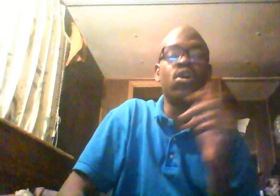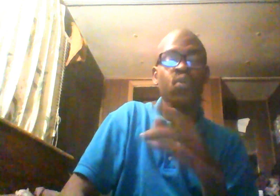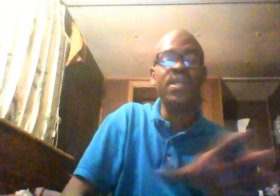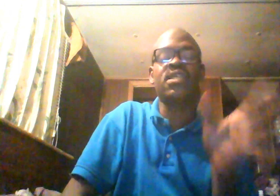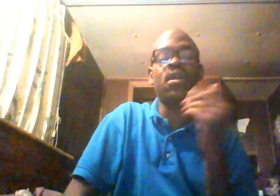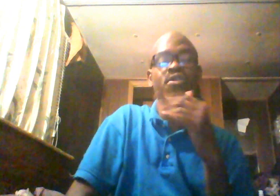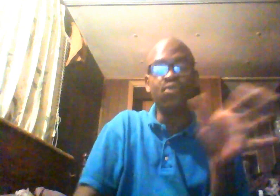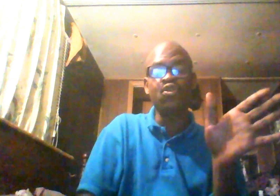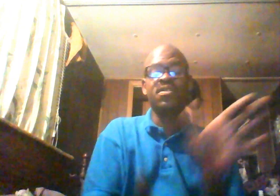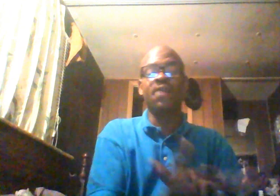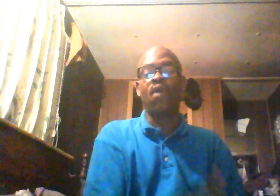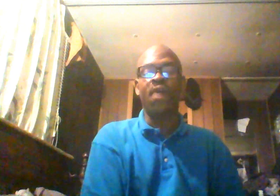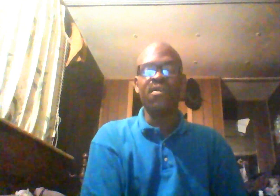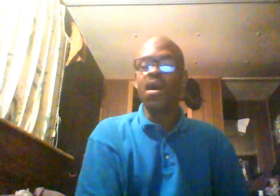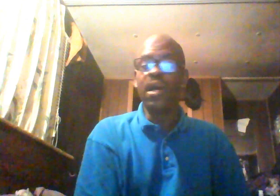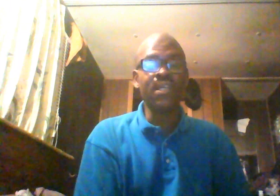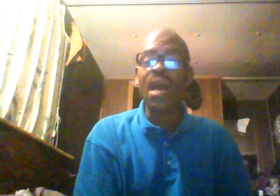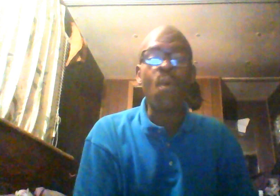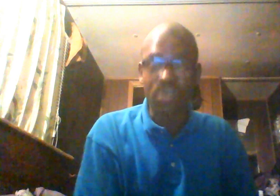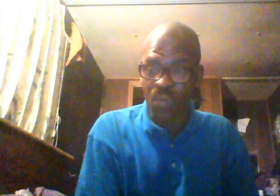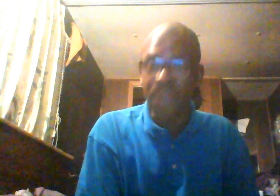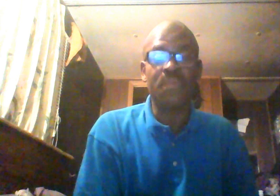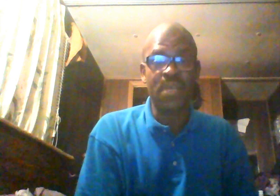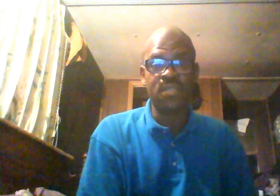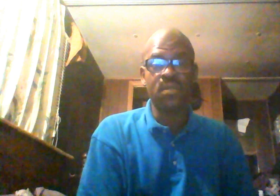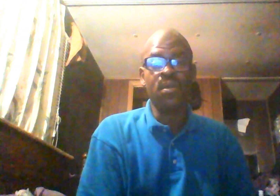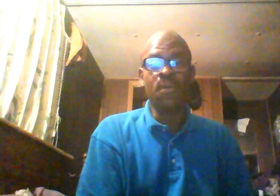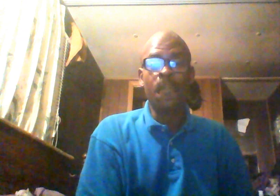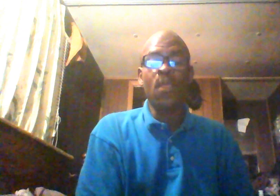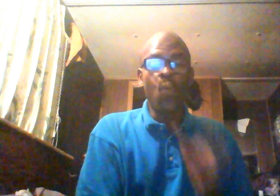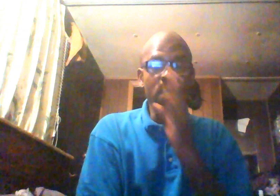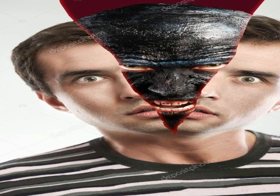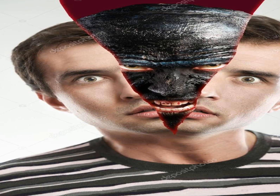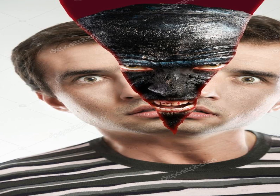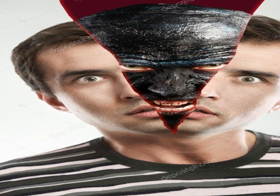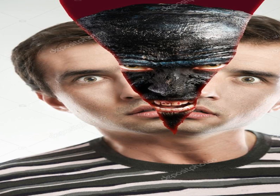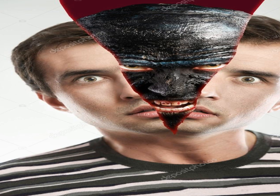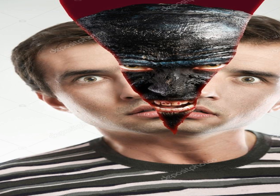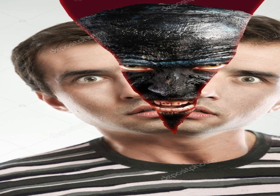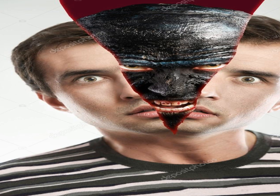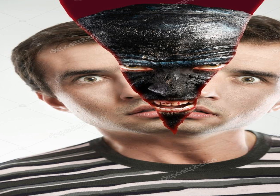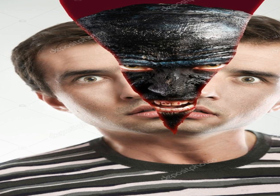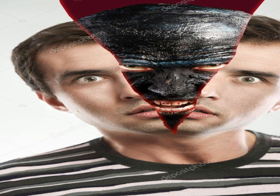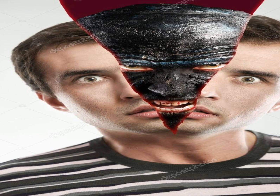tweets and her YouTube stuff off. Honey, you're not walking away from this. We've seen the monster on the other half of that face.